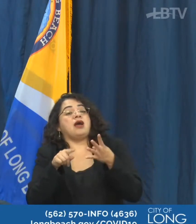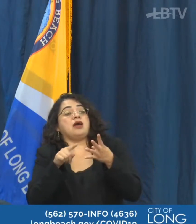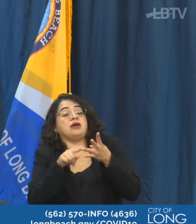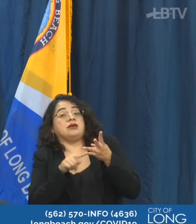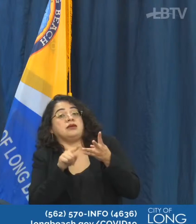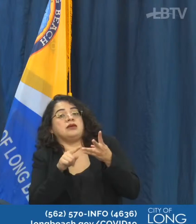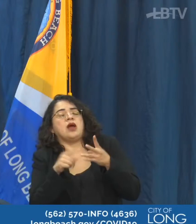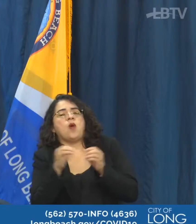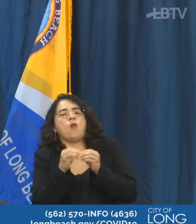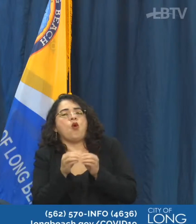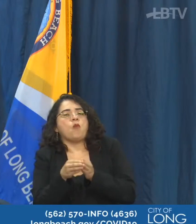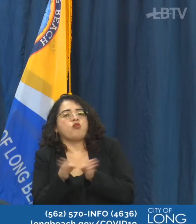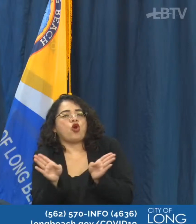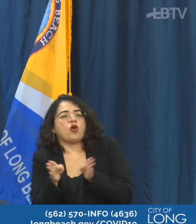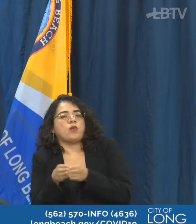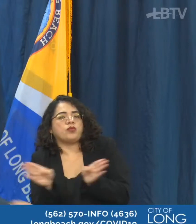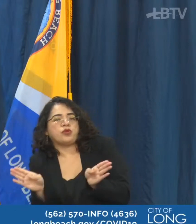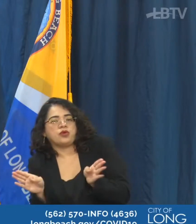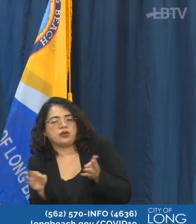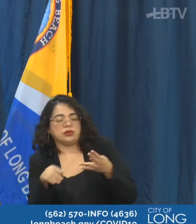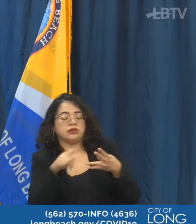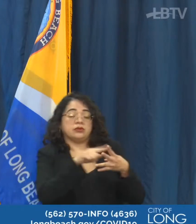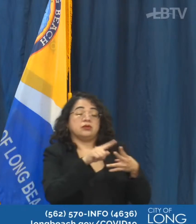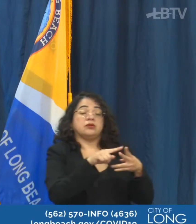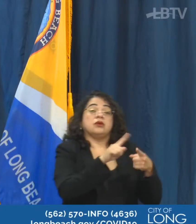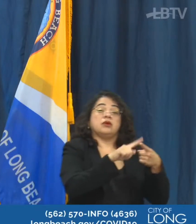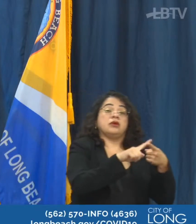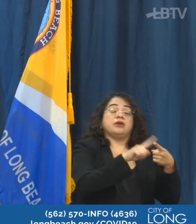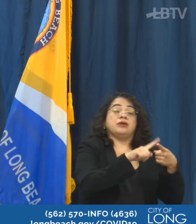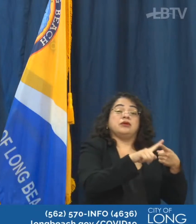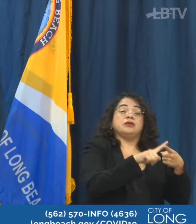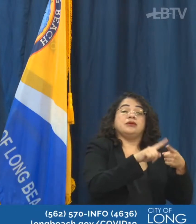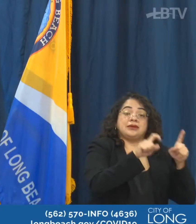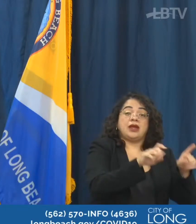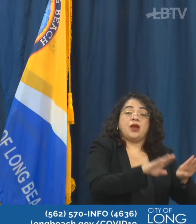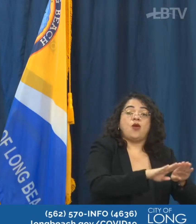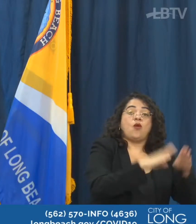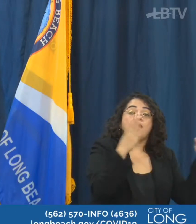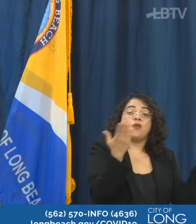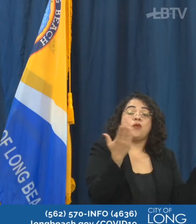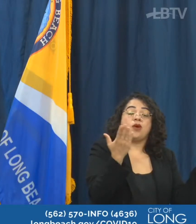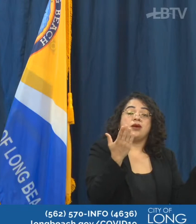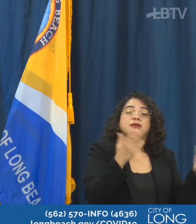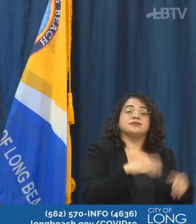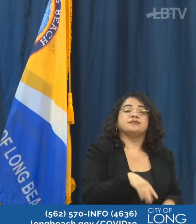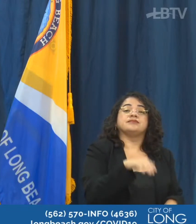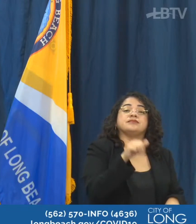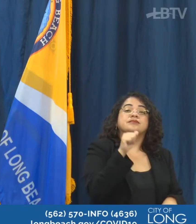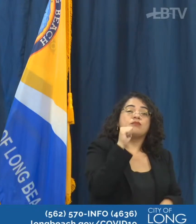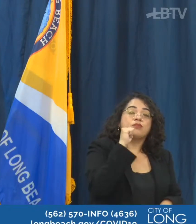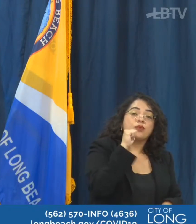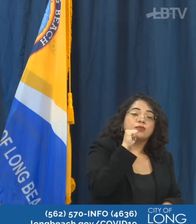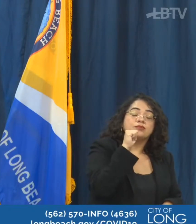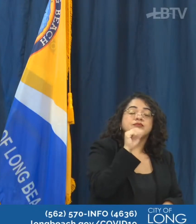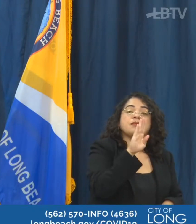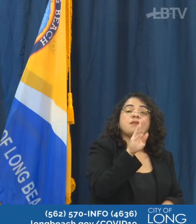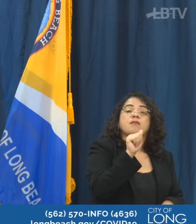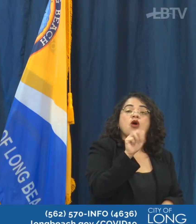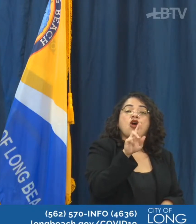can actually reopen again. So the first industry that will be allowed to reopen will be bars and wineries.